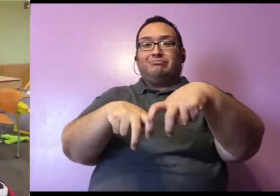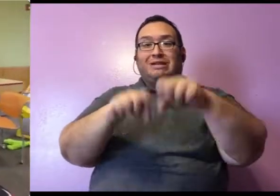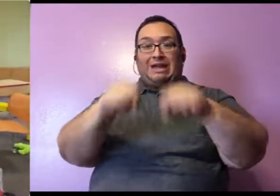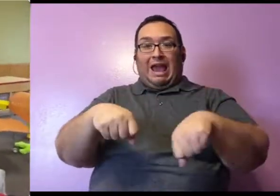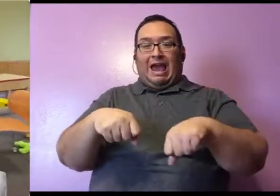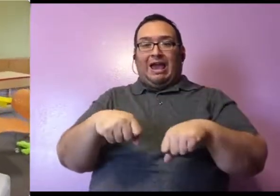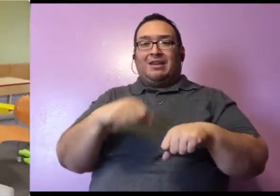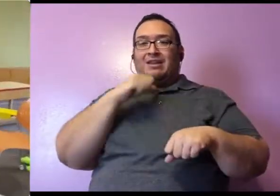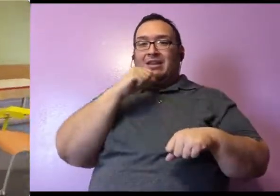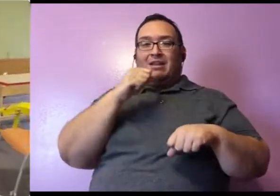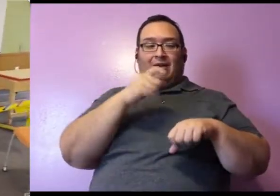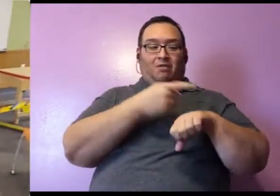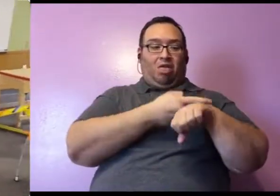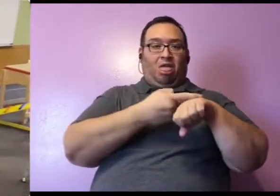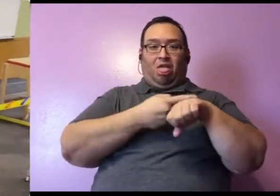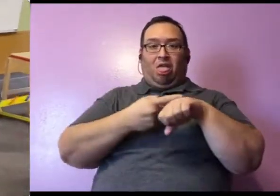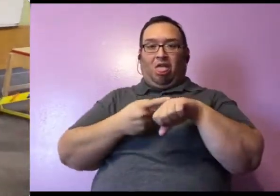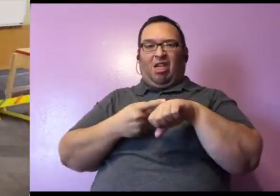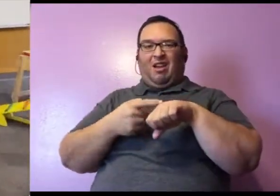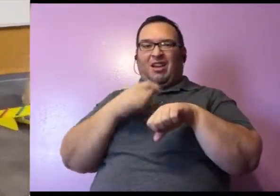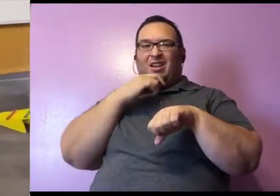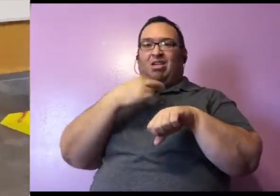have it hang behind her without causing any problems.